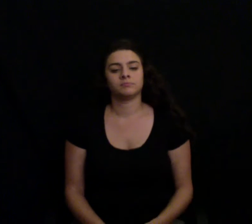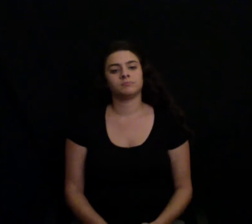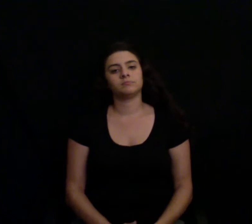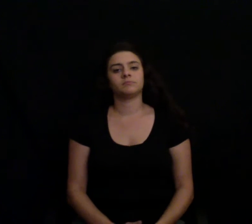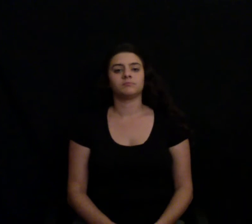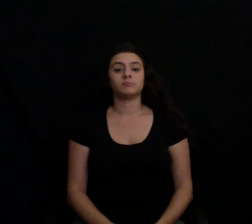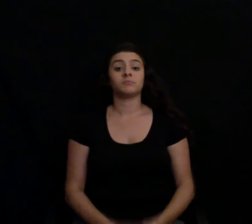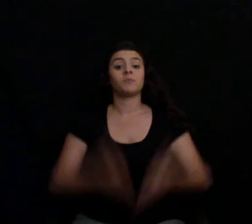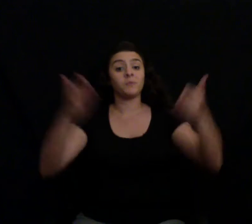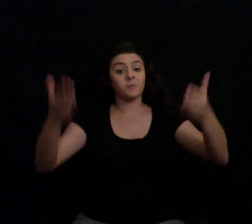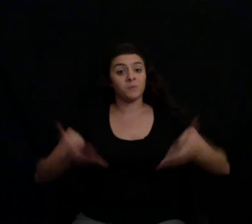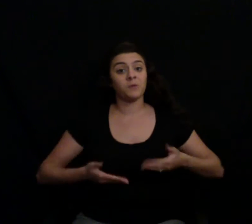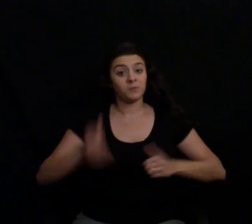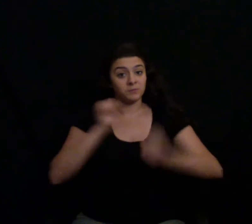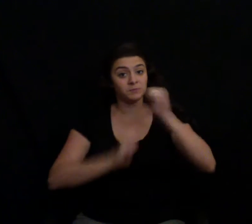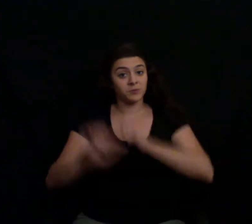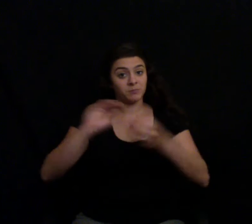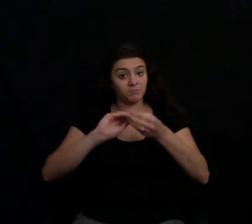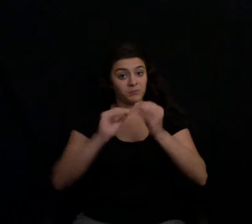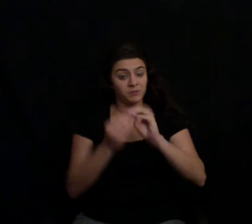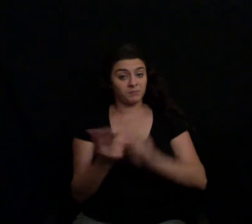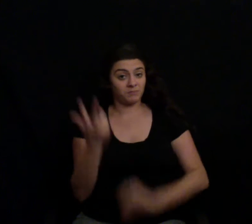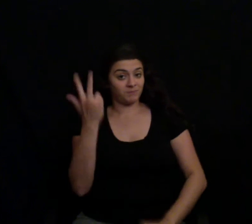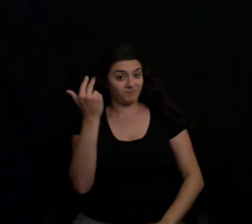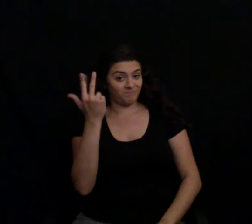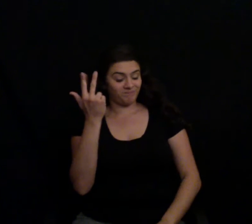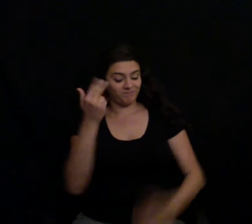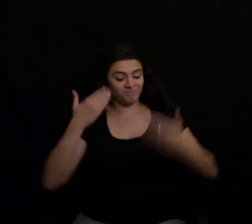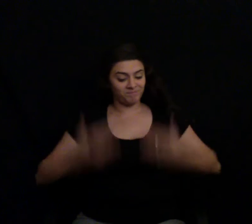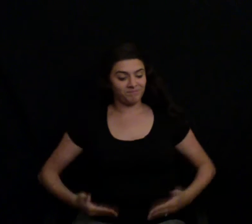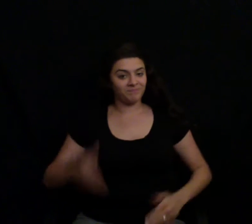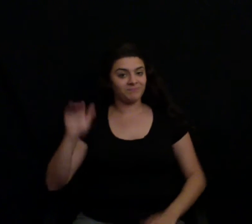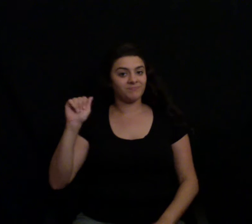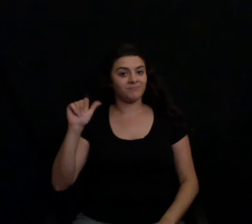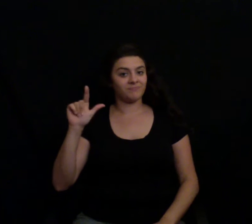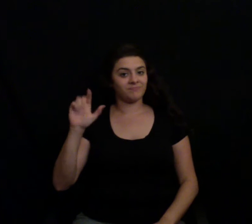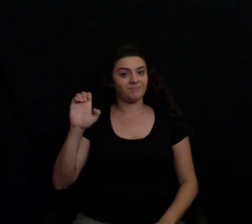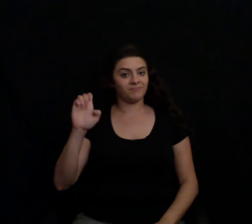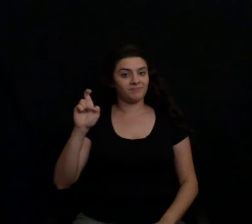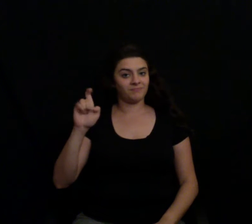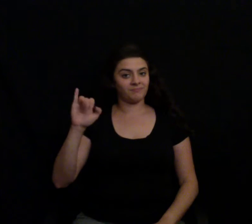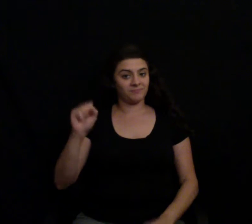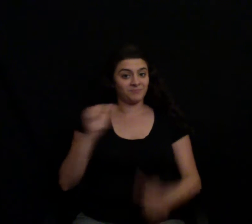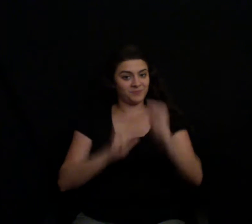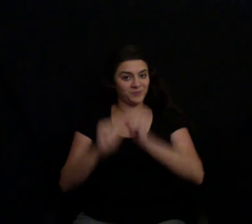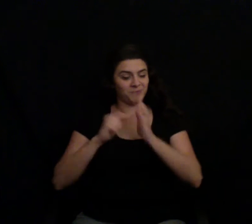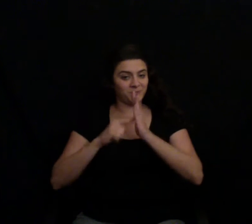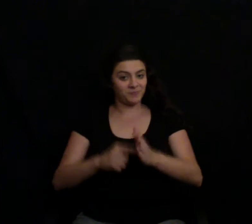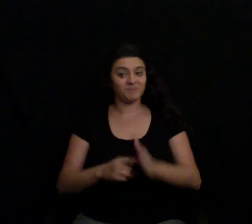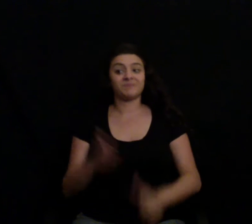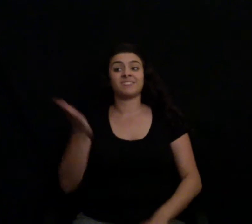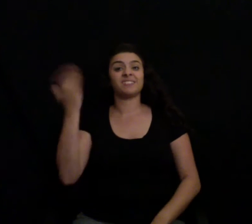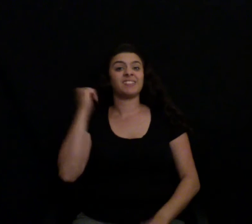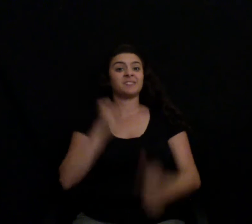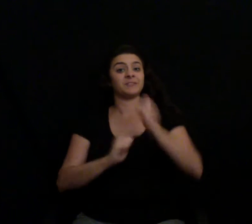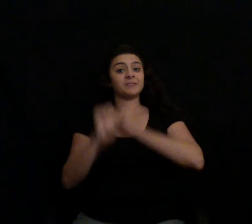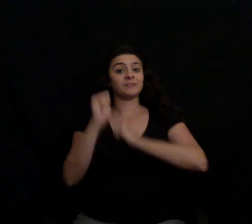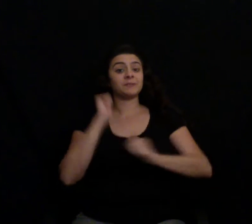Welcome to episode 13 of Upvoted by Red. I'm your host, Alexis O'Hanian. Last week, we talked to the one and only, don't touch my